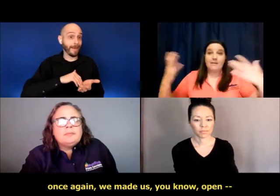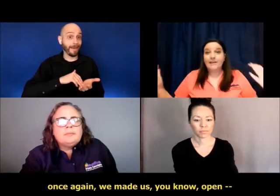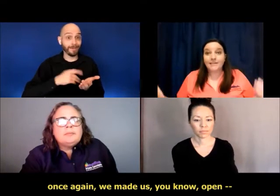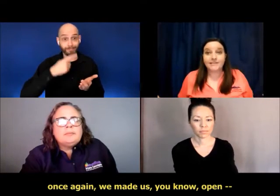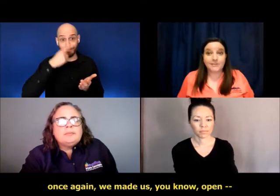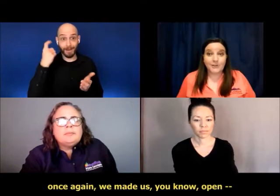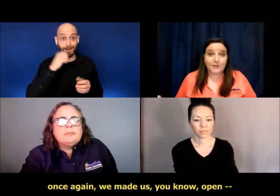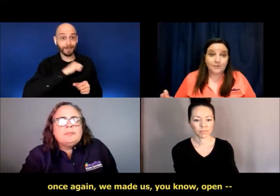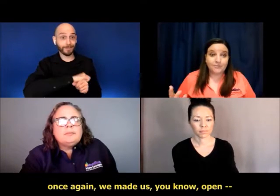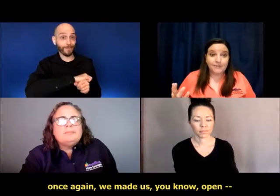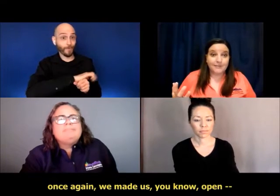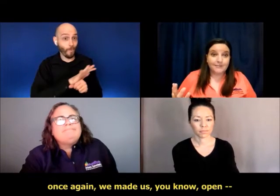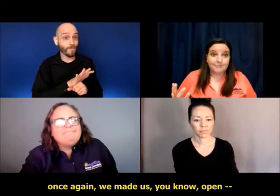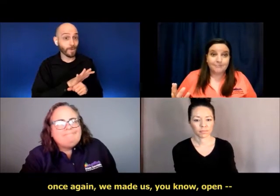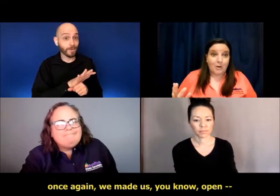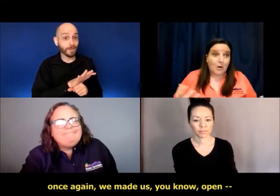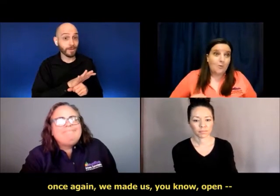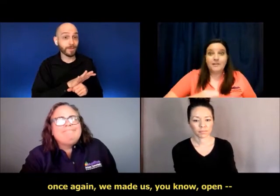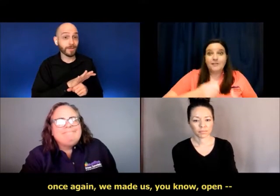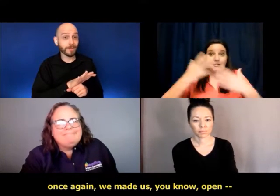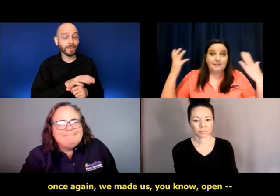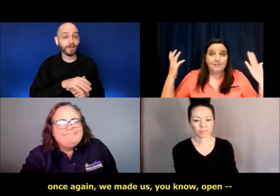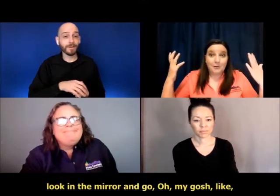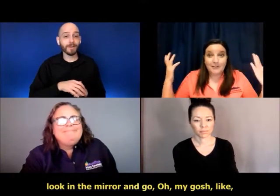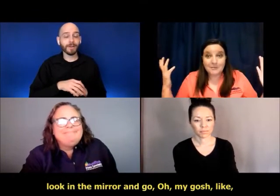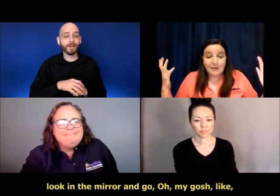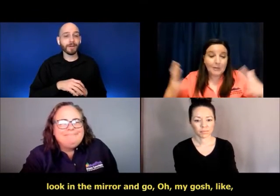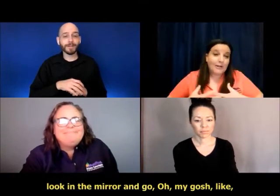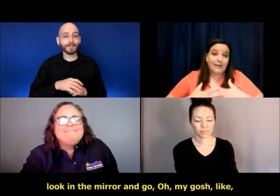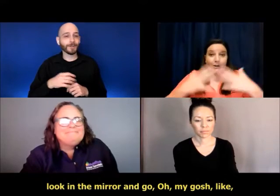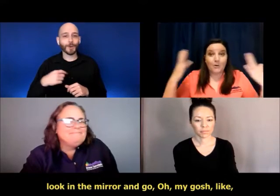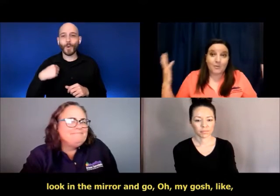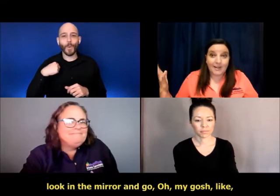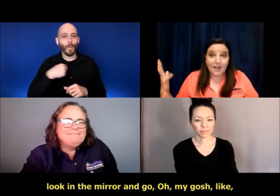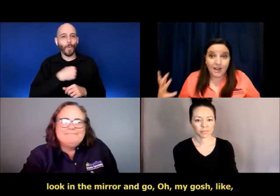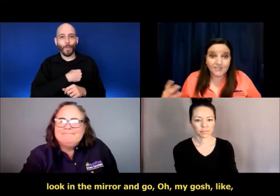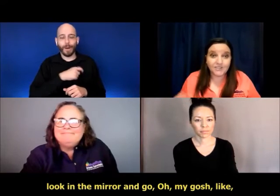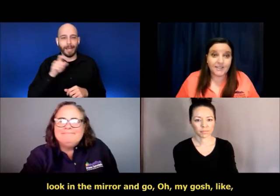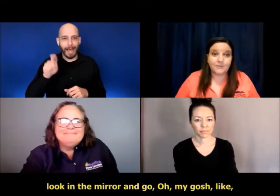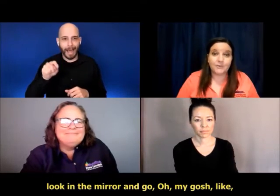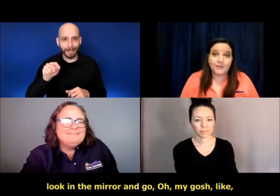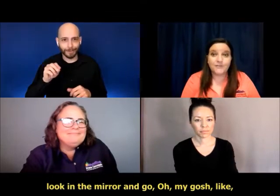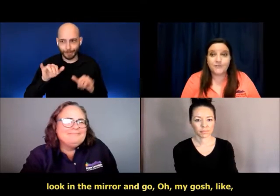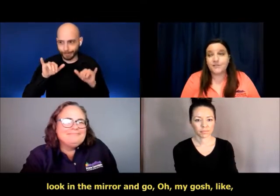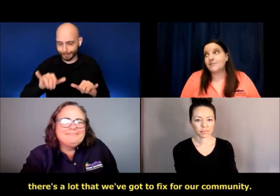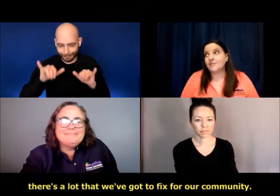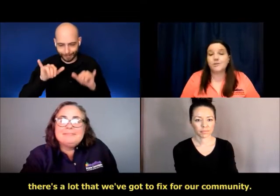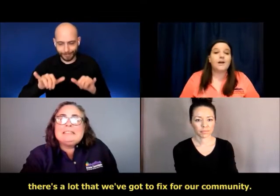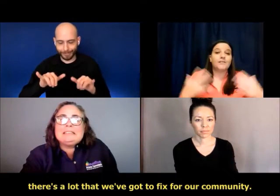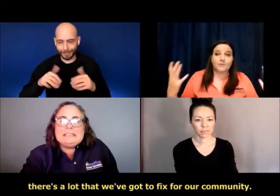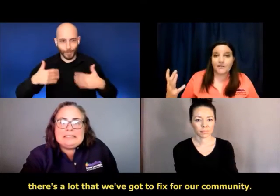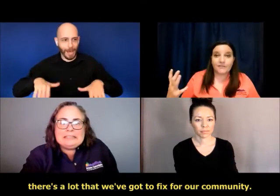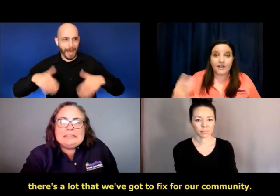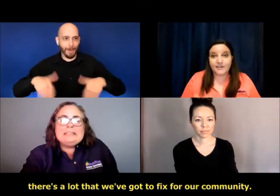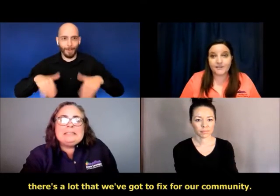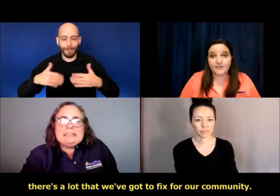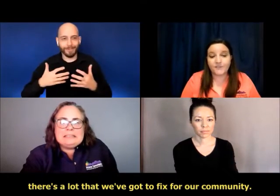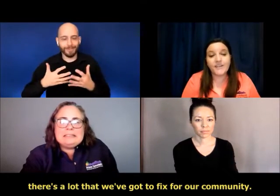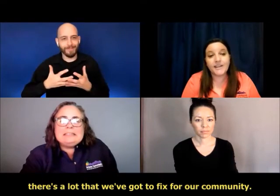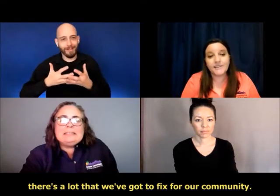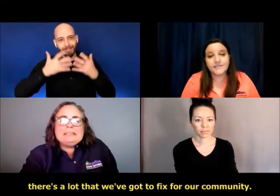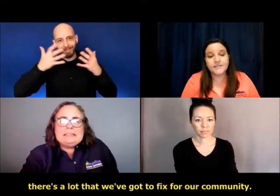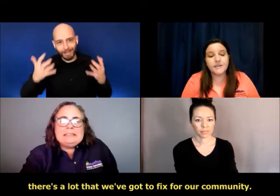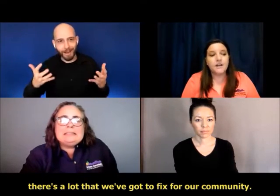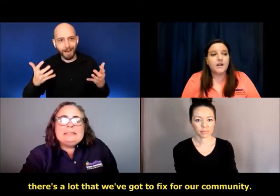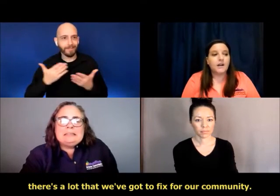made us, you know, open the community in the mirror and go, Oh my gosh, like we've, there's a lot that we've got